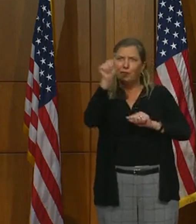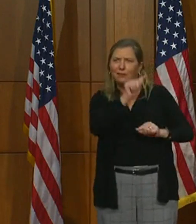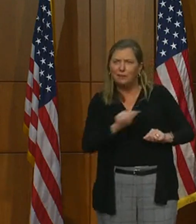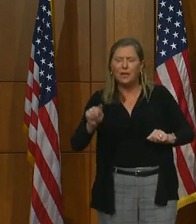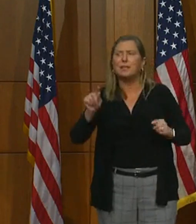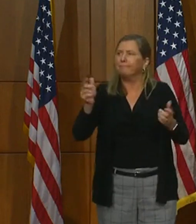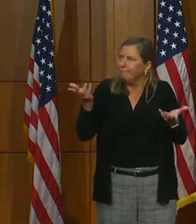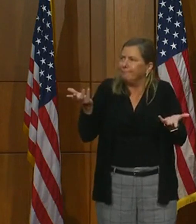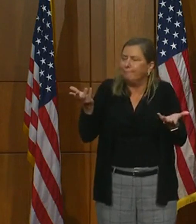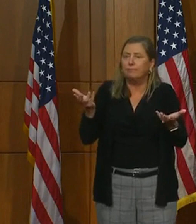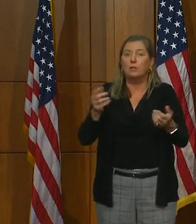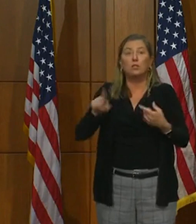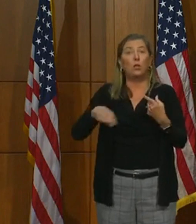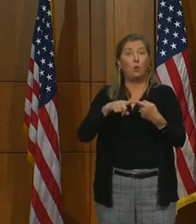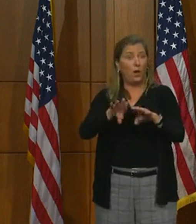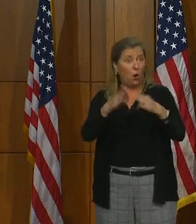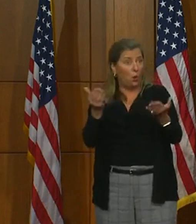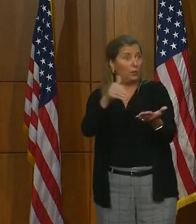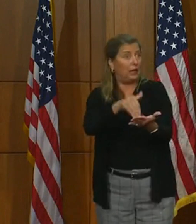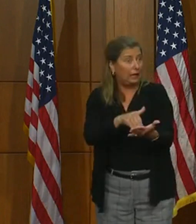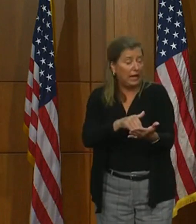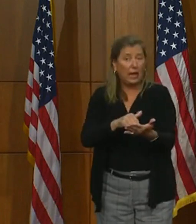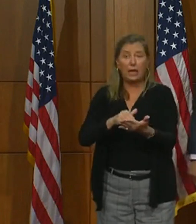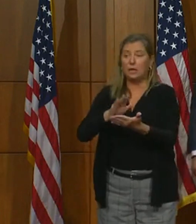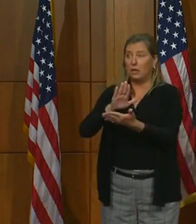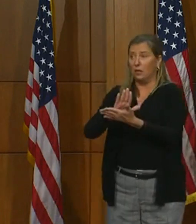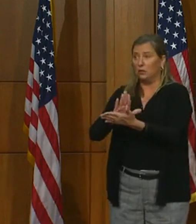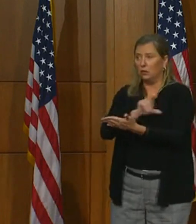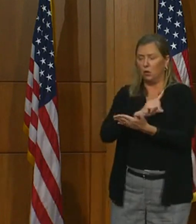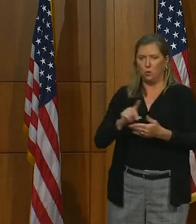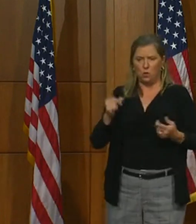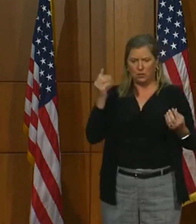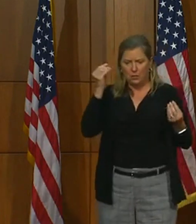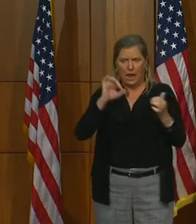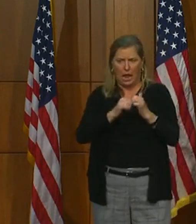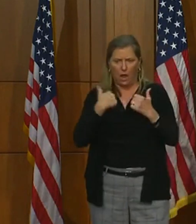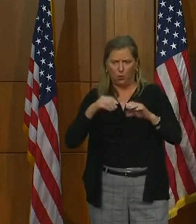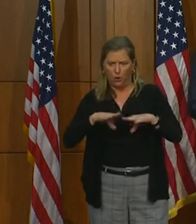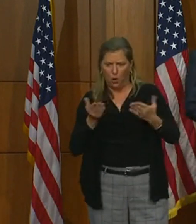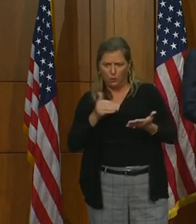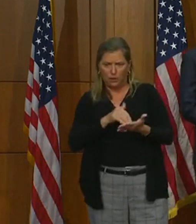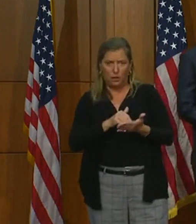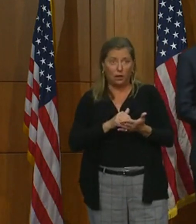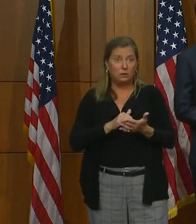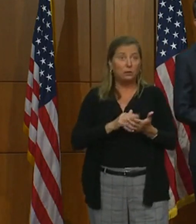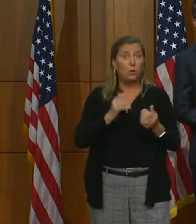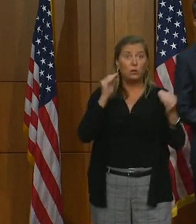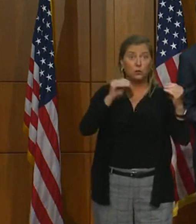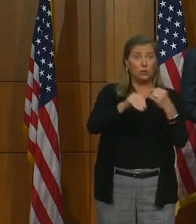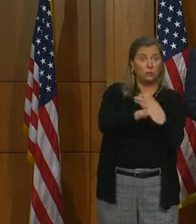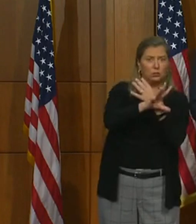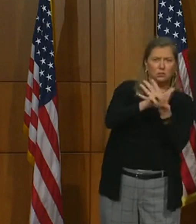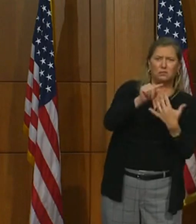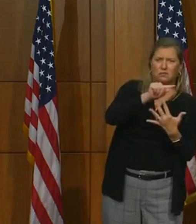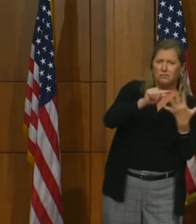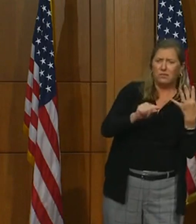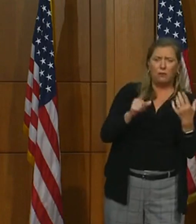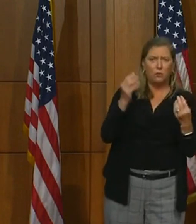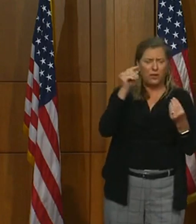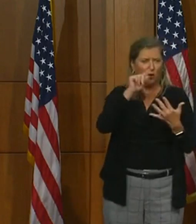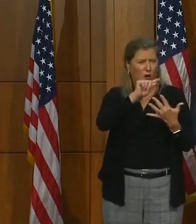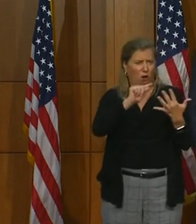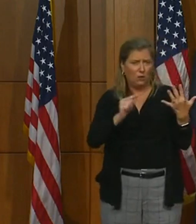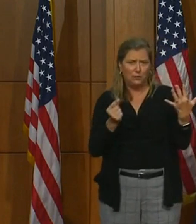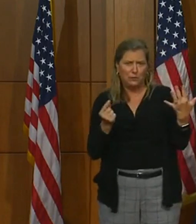reopen and as school boards grapple with their ability to reopen, teaching remotely, they need to take all of these things into consideration.